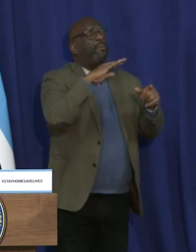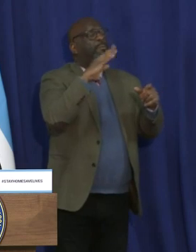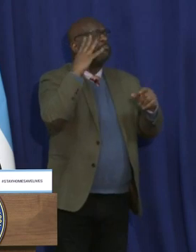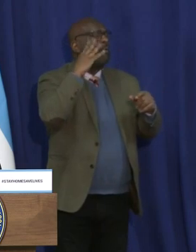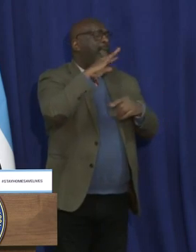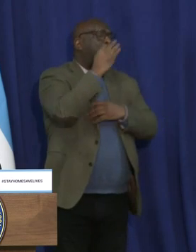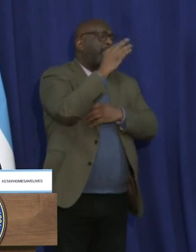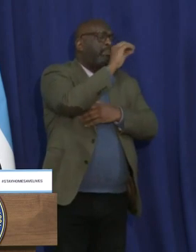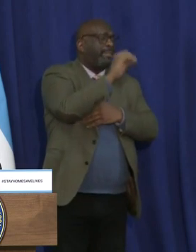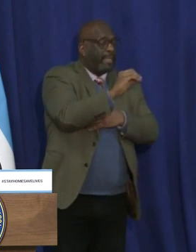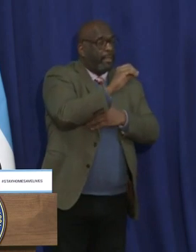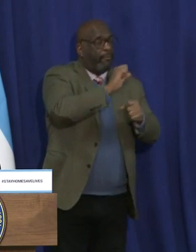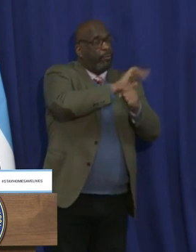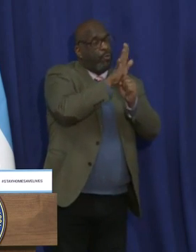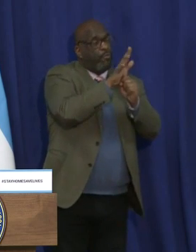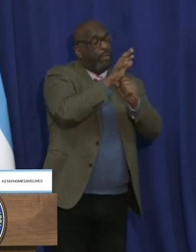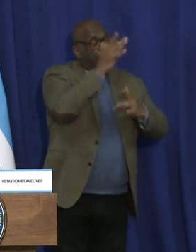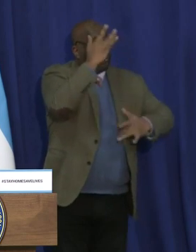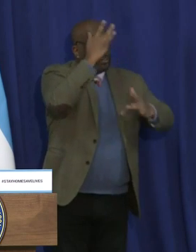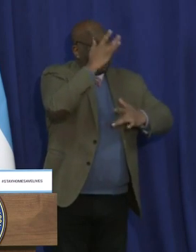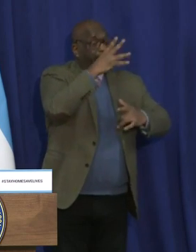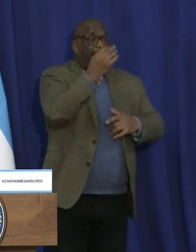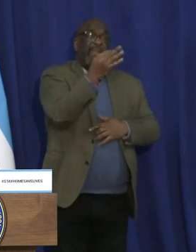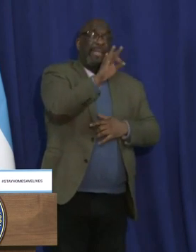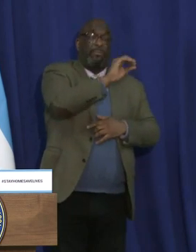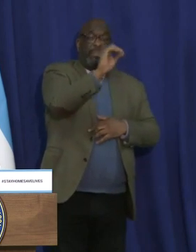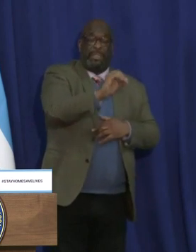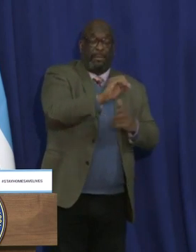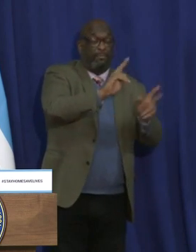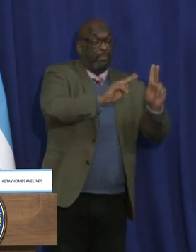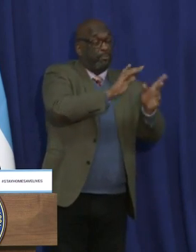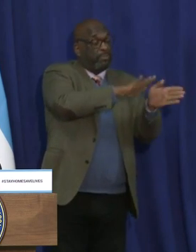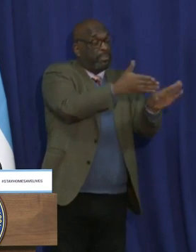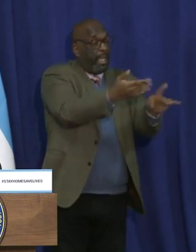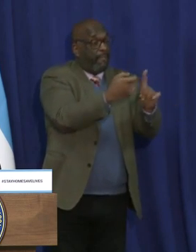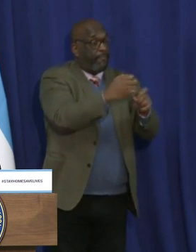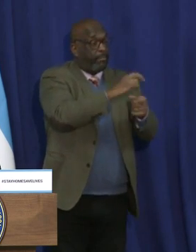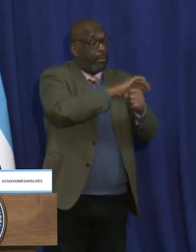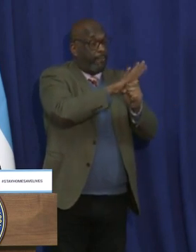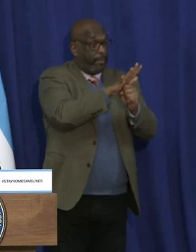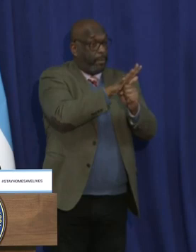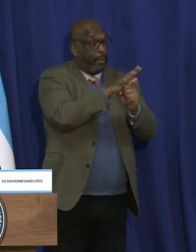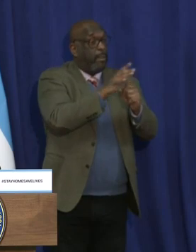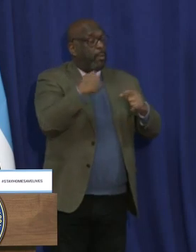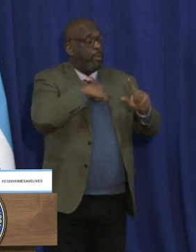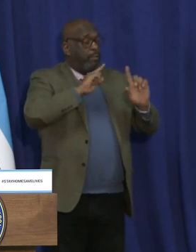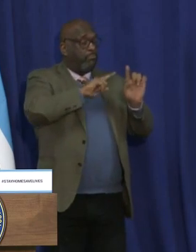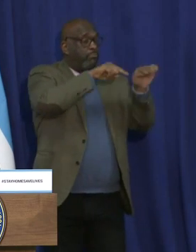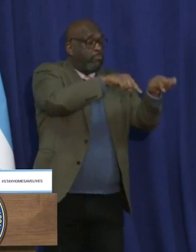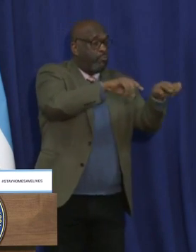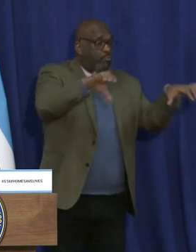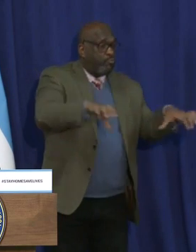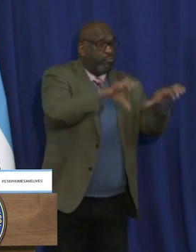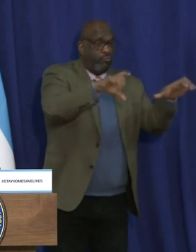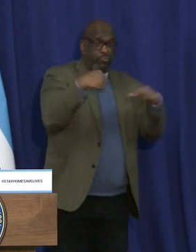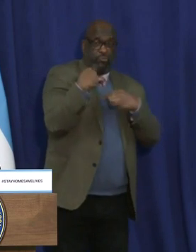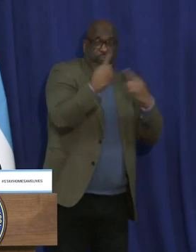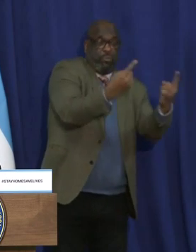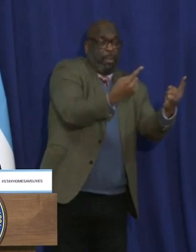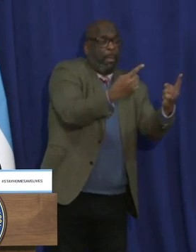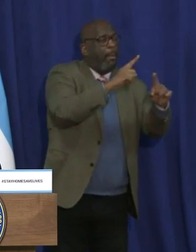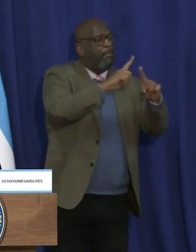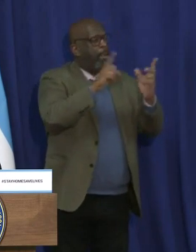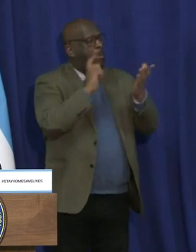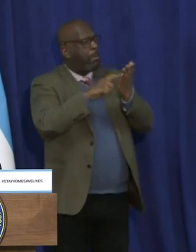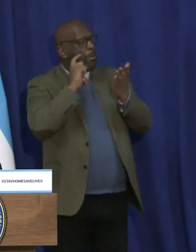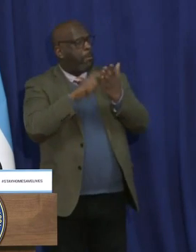of cases and 19% of deaths. Now, we've been working in Latinx communities all along, but we